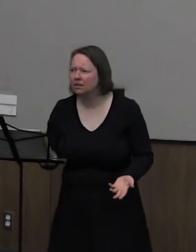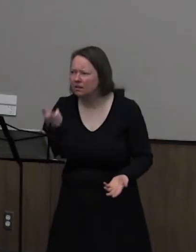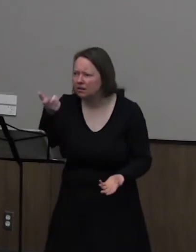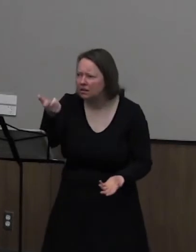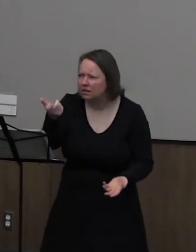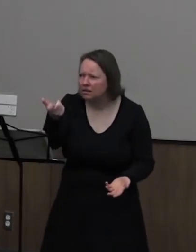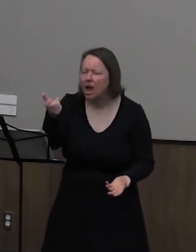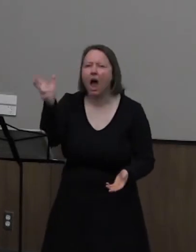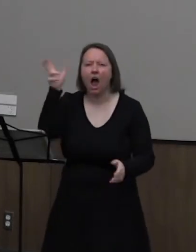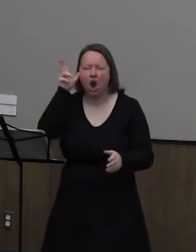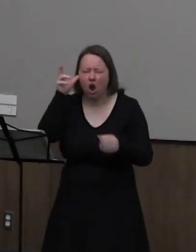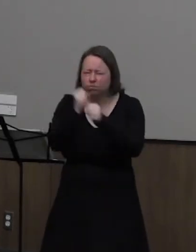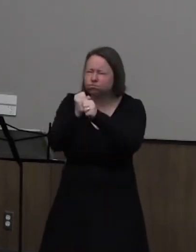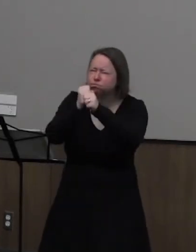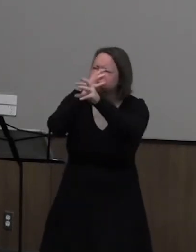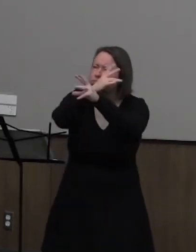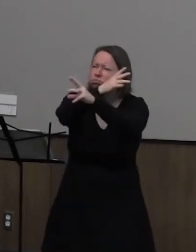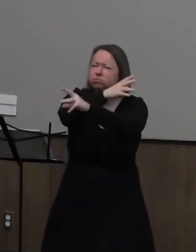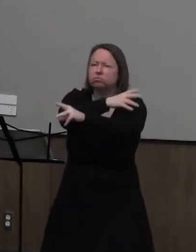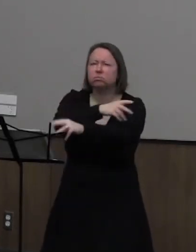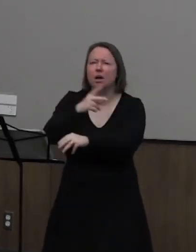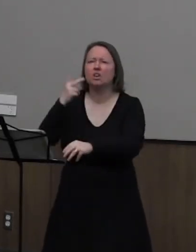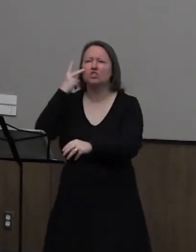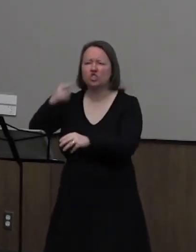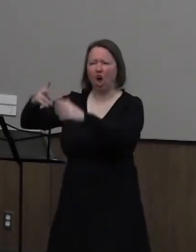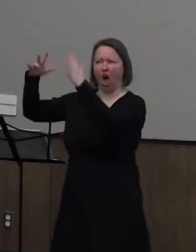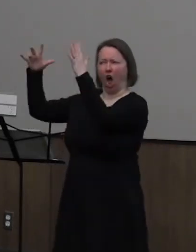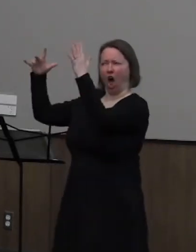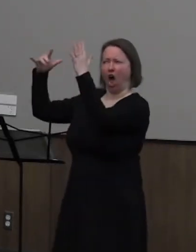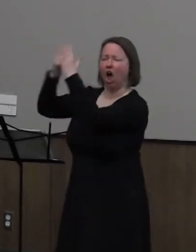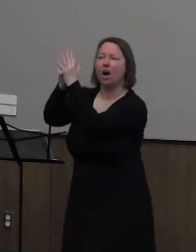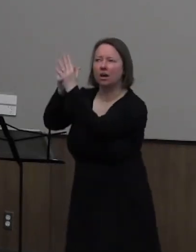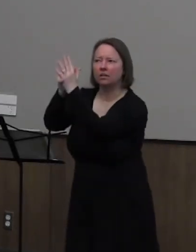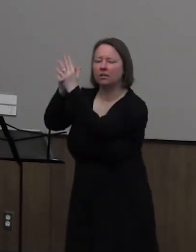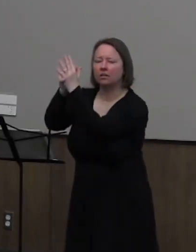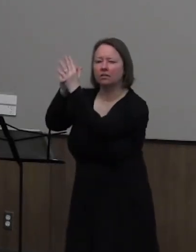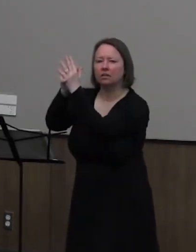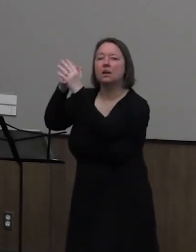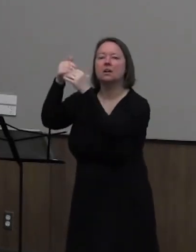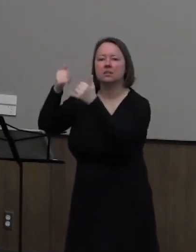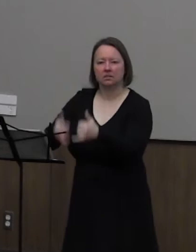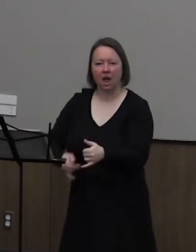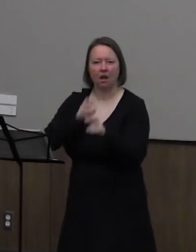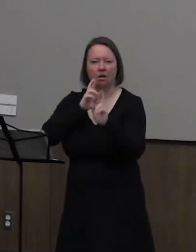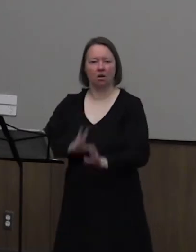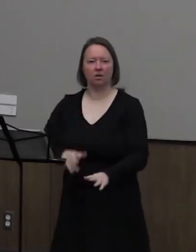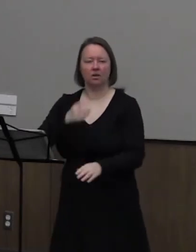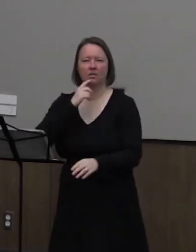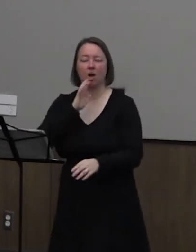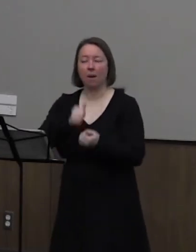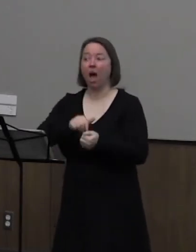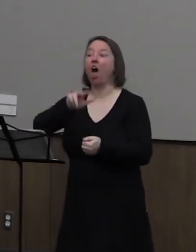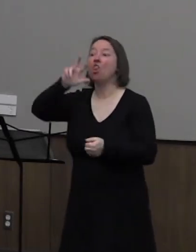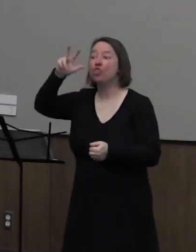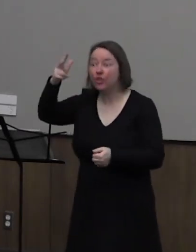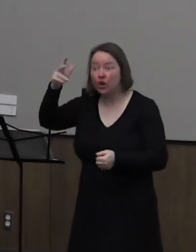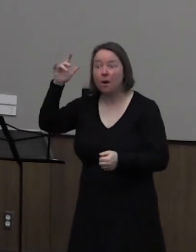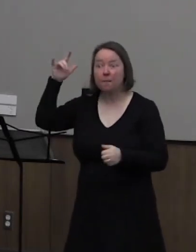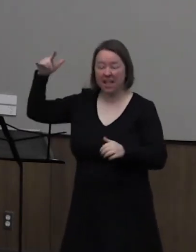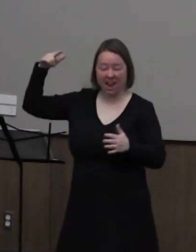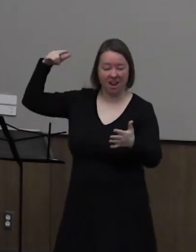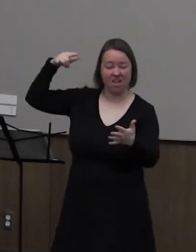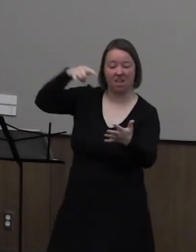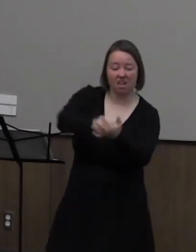explosion, seen a plane go into the tower. Now the commentator was speaking of another plane that had hit the Pentagon.